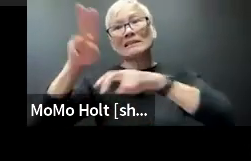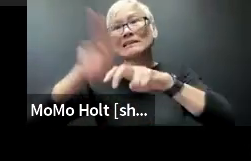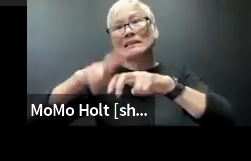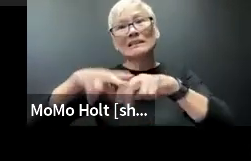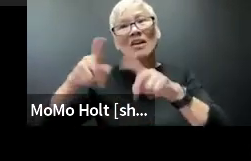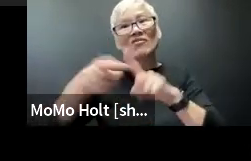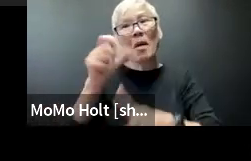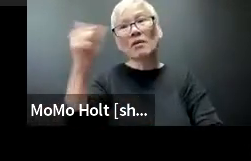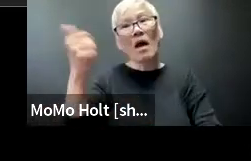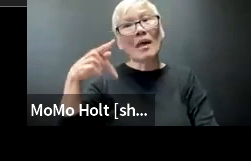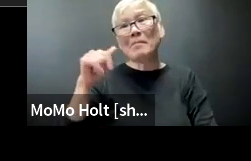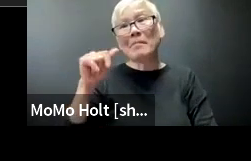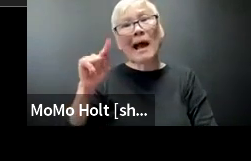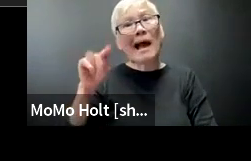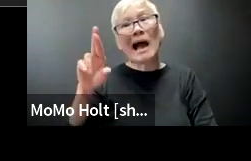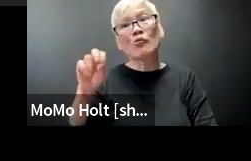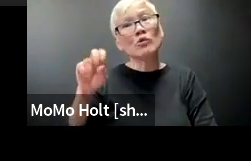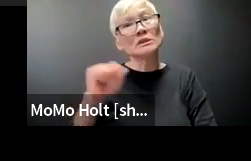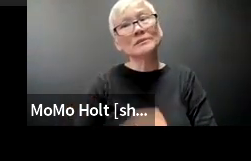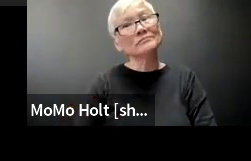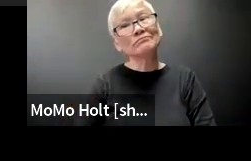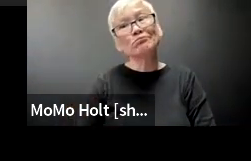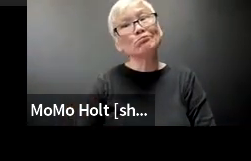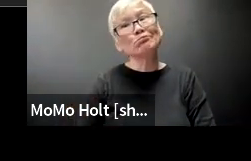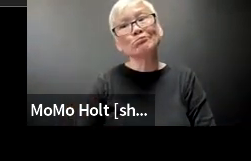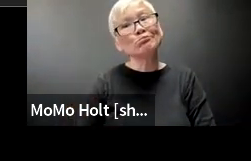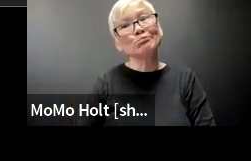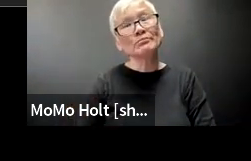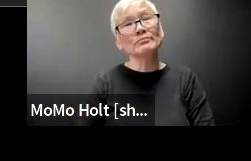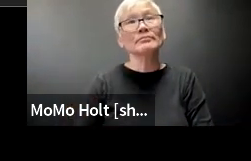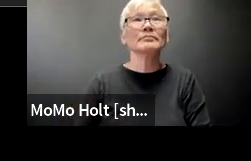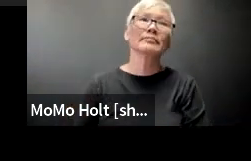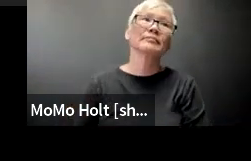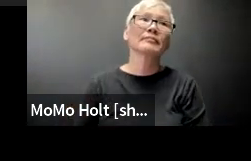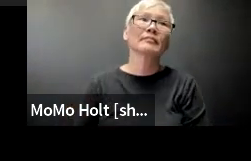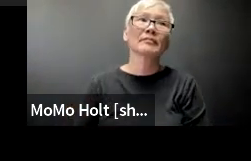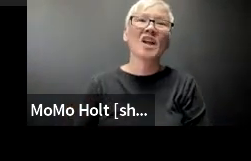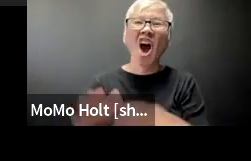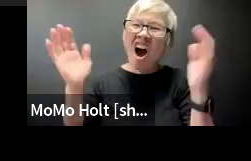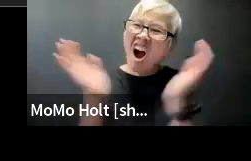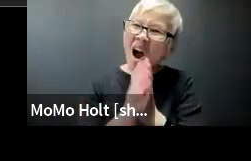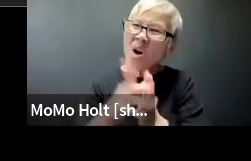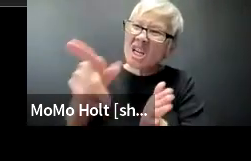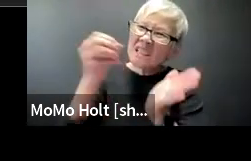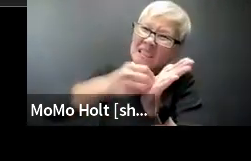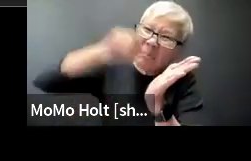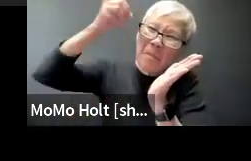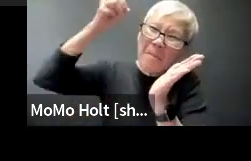spaces for wheelchairs well then you may be stealing a seat from another patron oh no